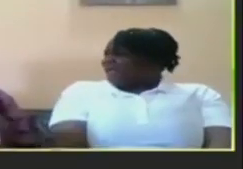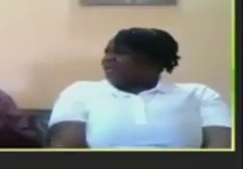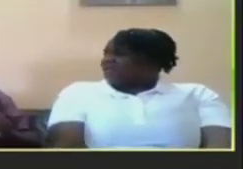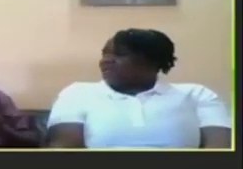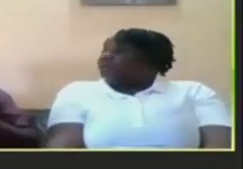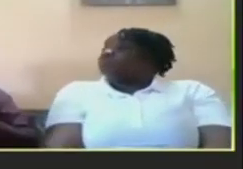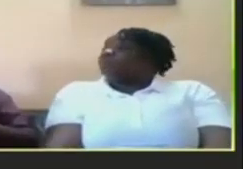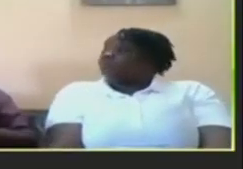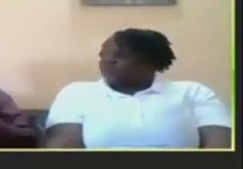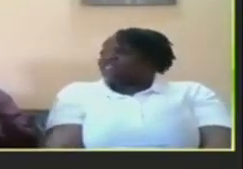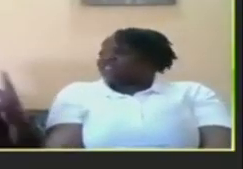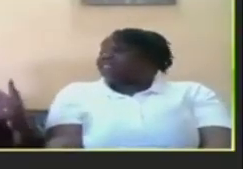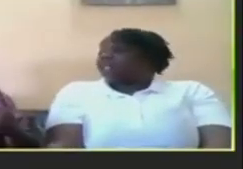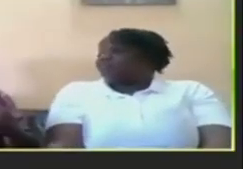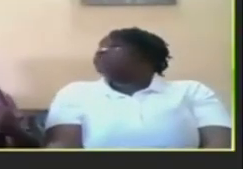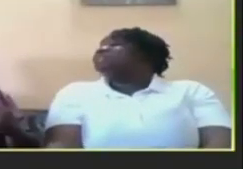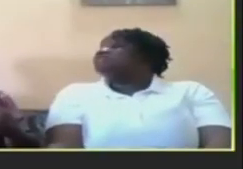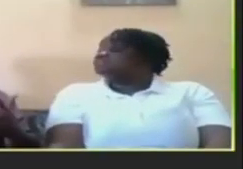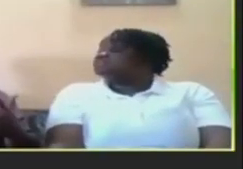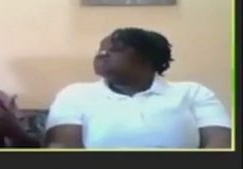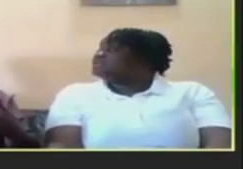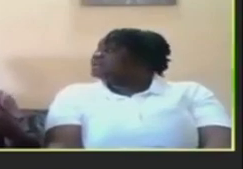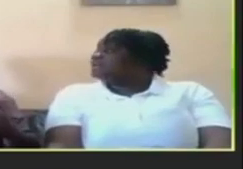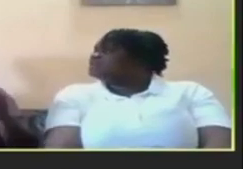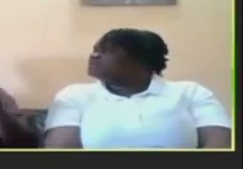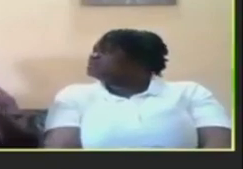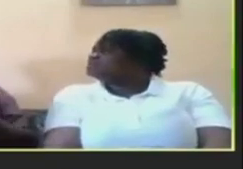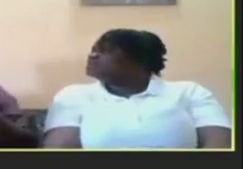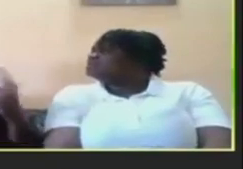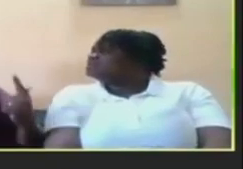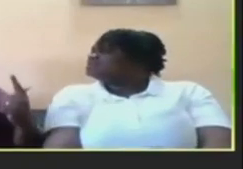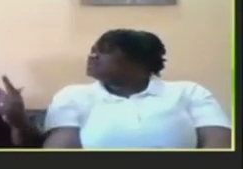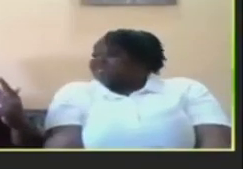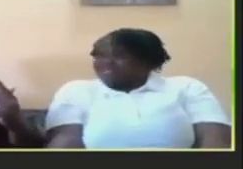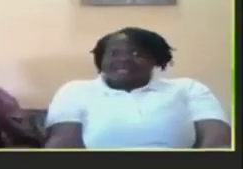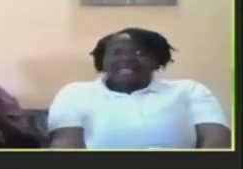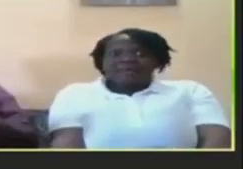why you're saying everyone needs to learn sign language it's a language